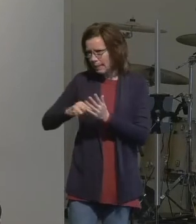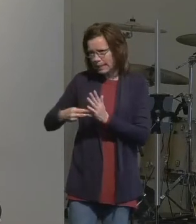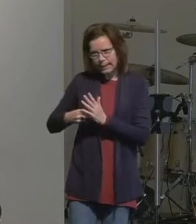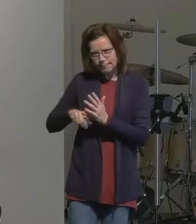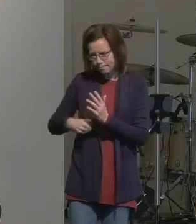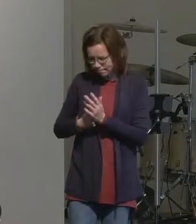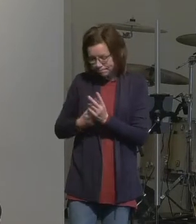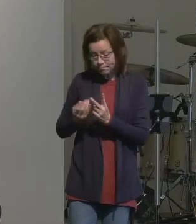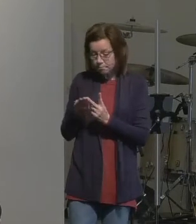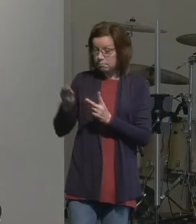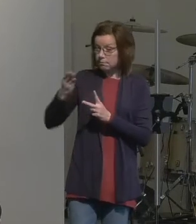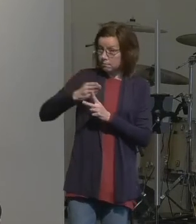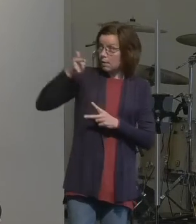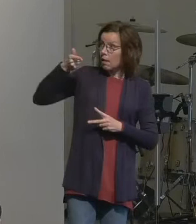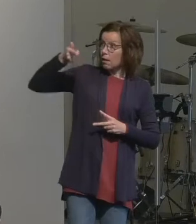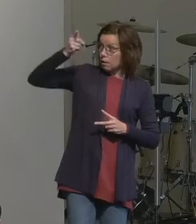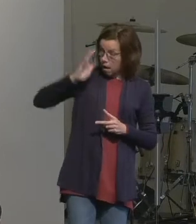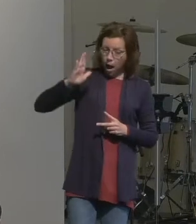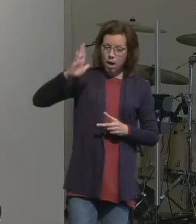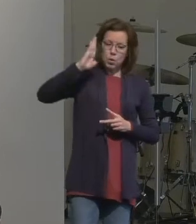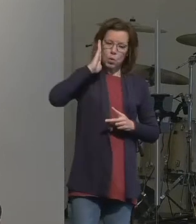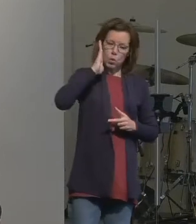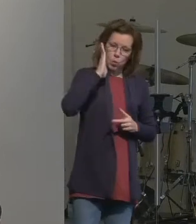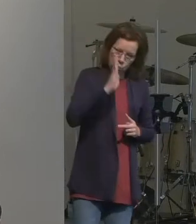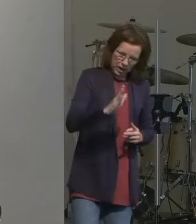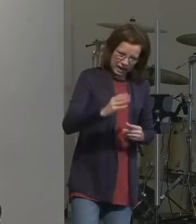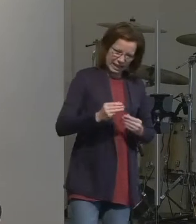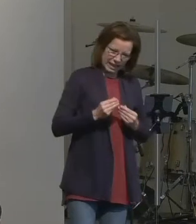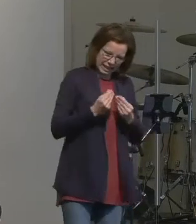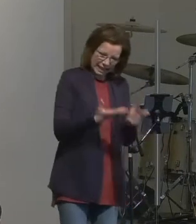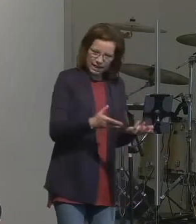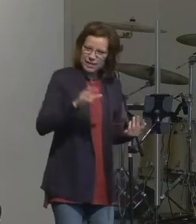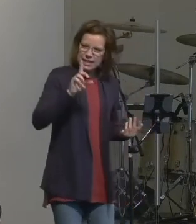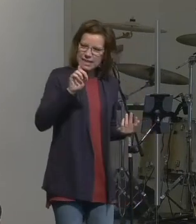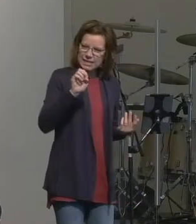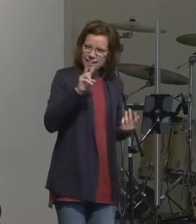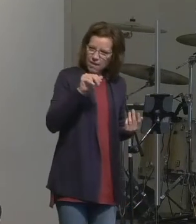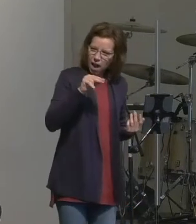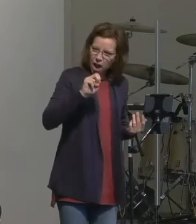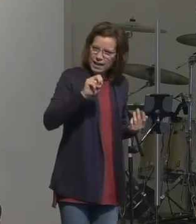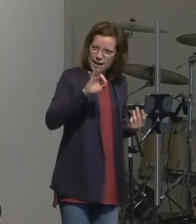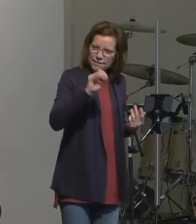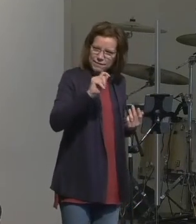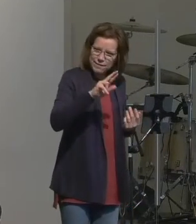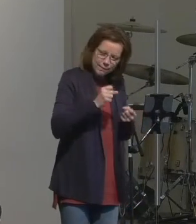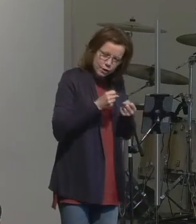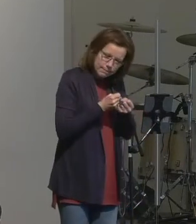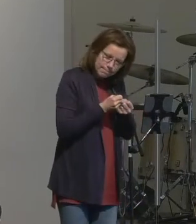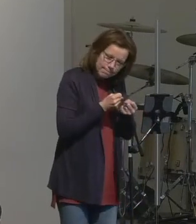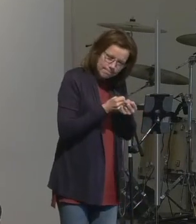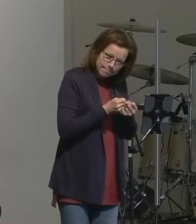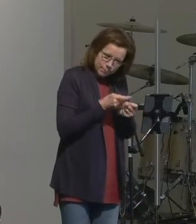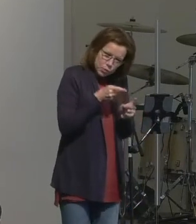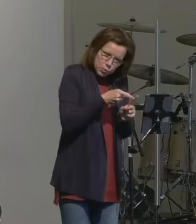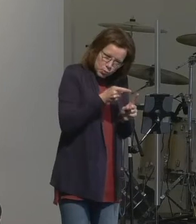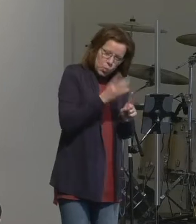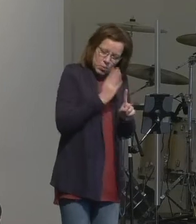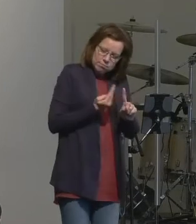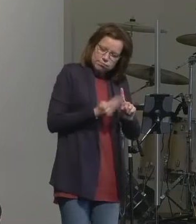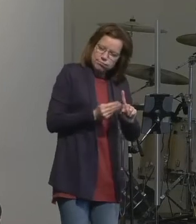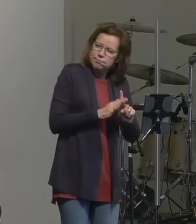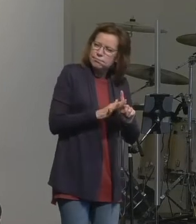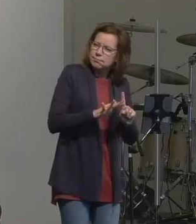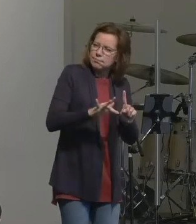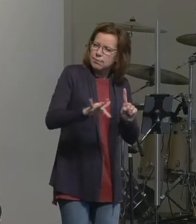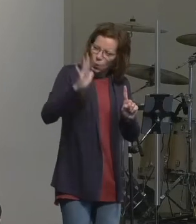one is saying God is going to grant divine favor to Abram in such a way that he will expand his territory and his